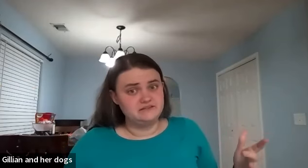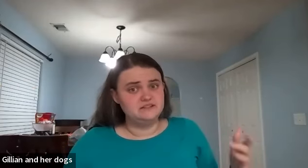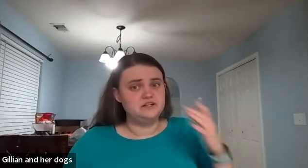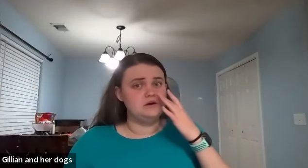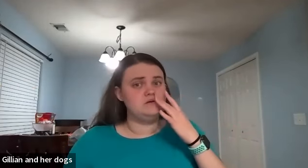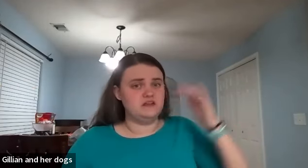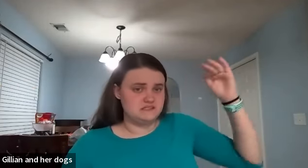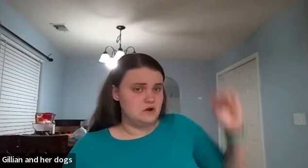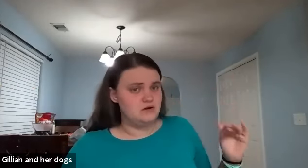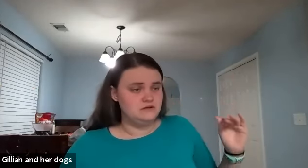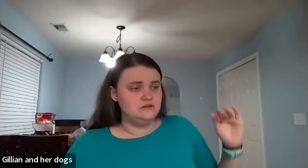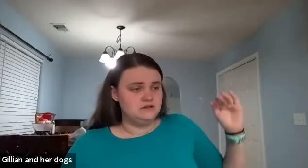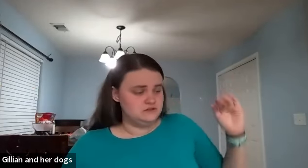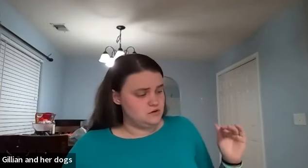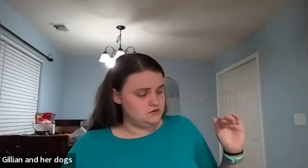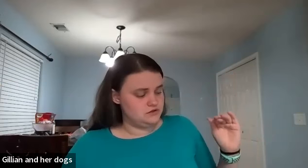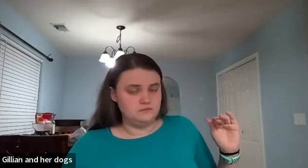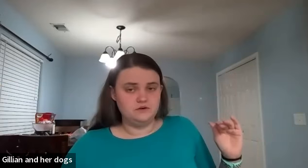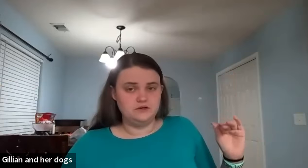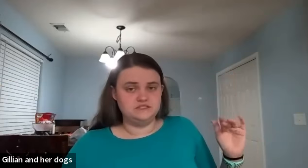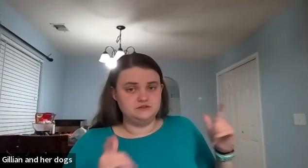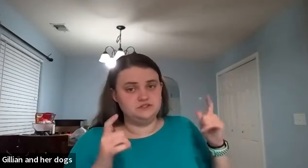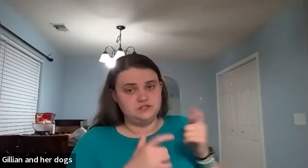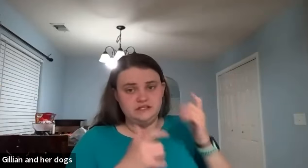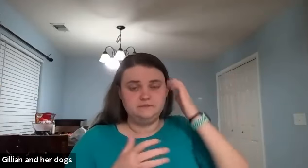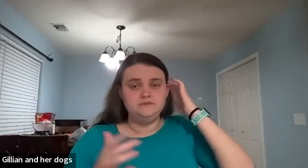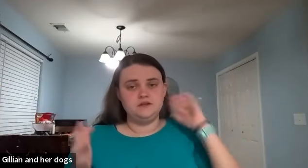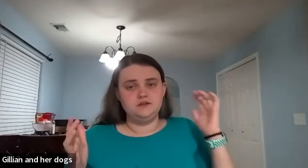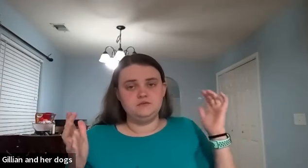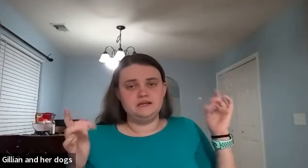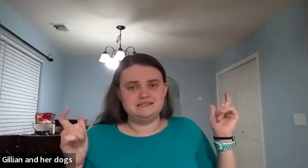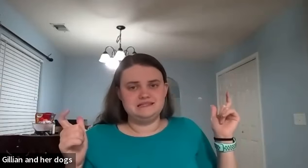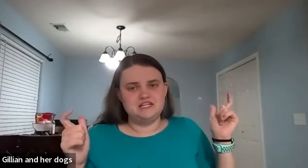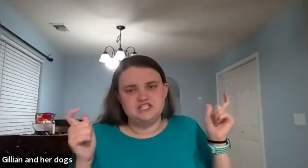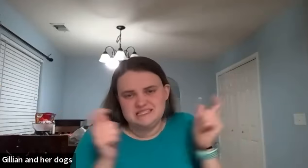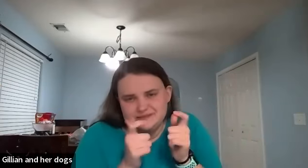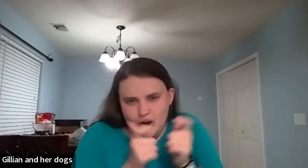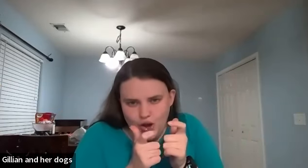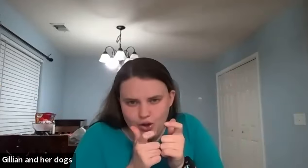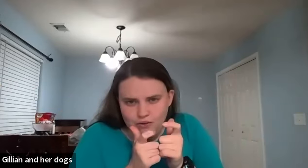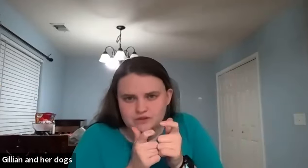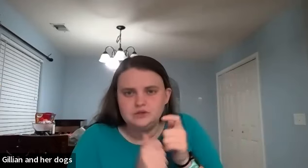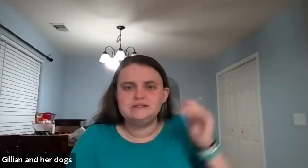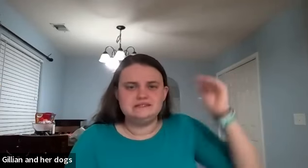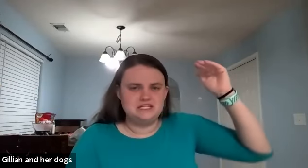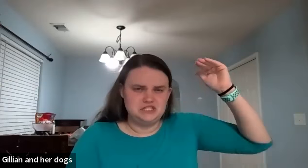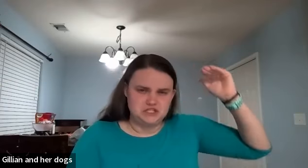you know like a small small um little person who's chunky you wouldn't say she's small you would say she's